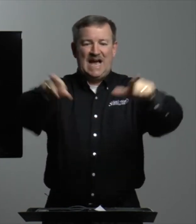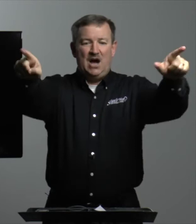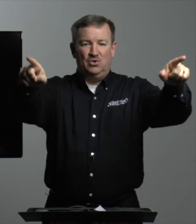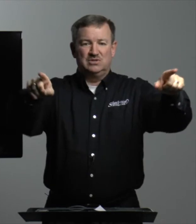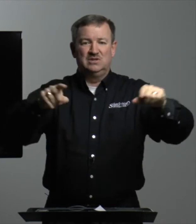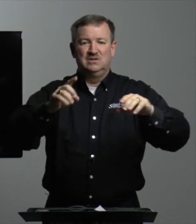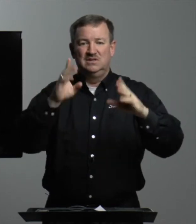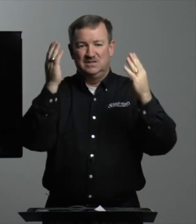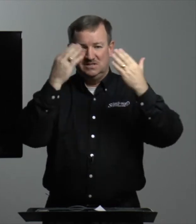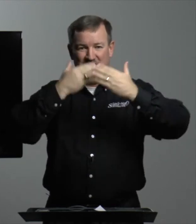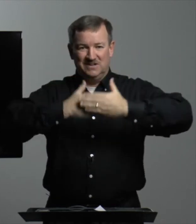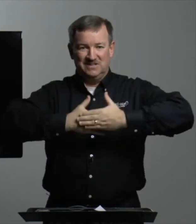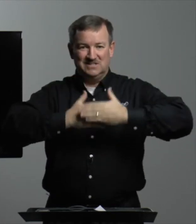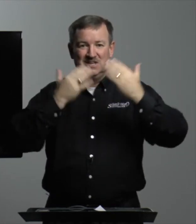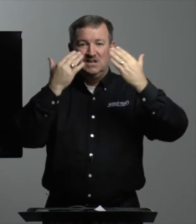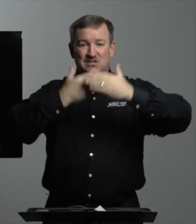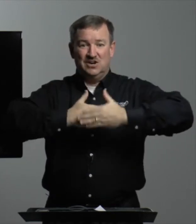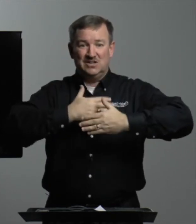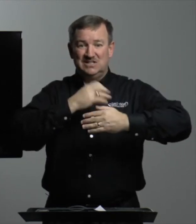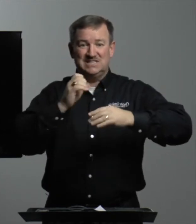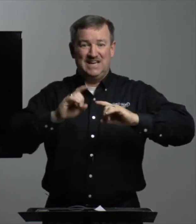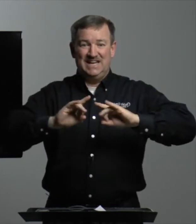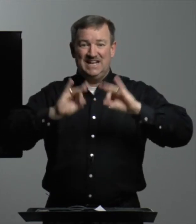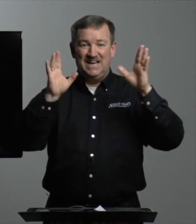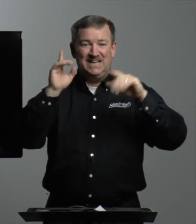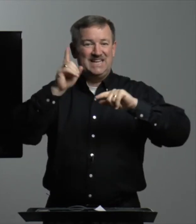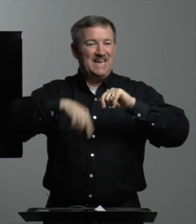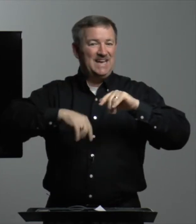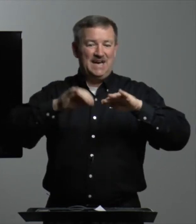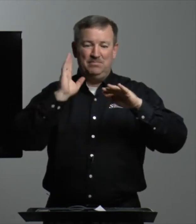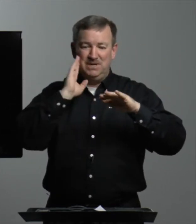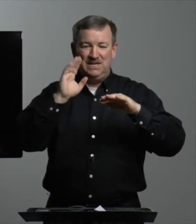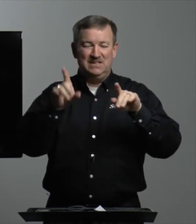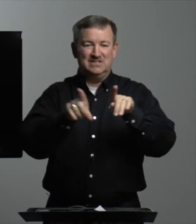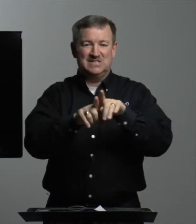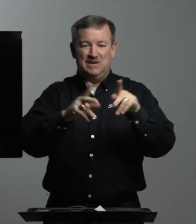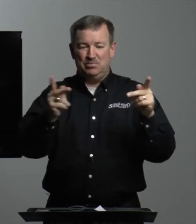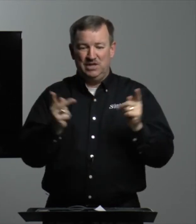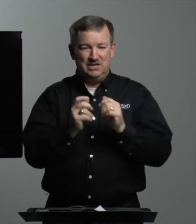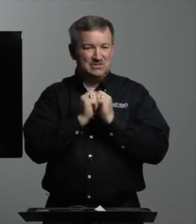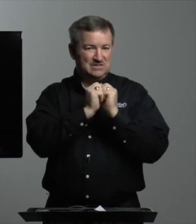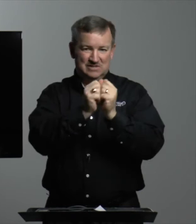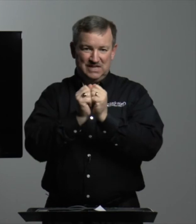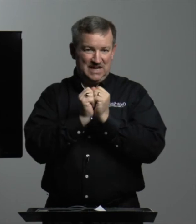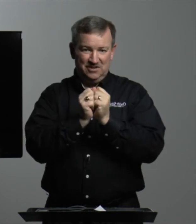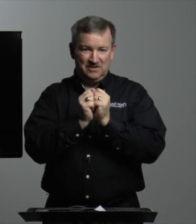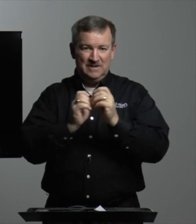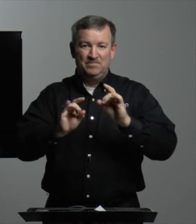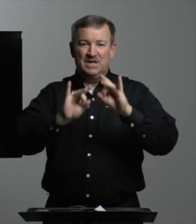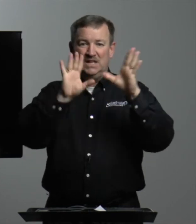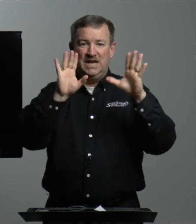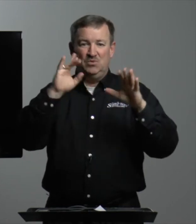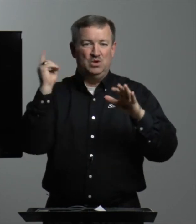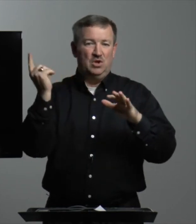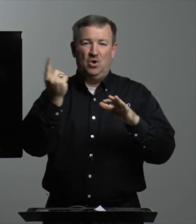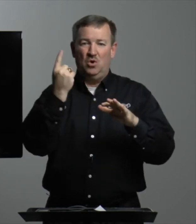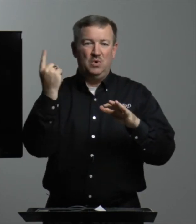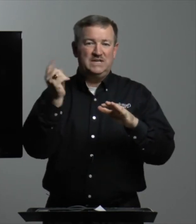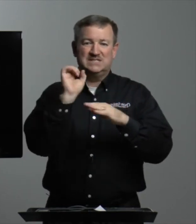out darkness. Darkness and light cannot be in the same place together. Light will always